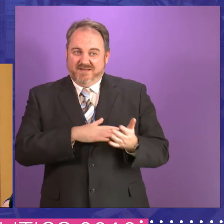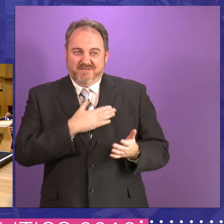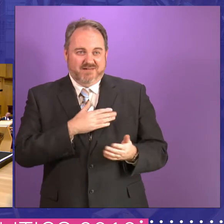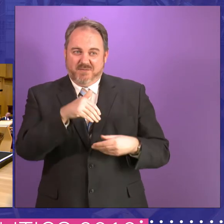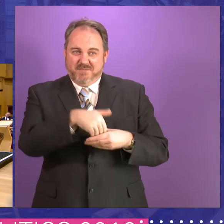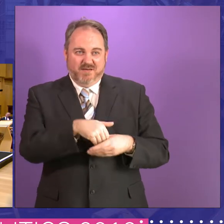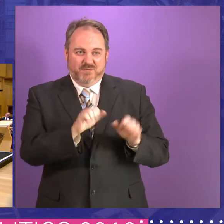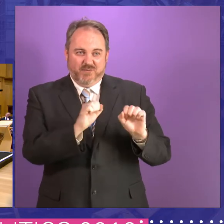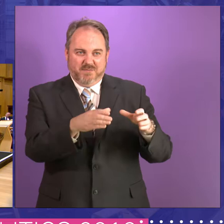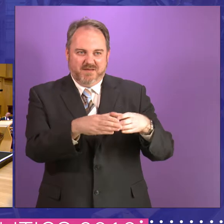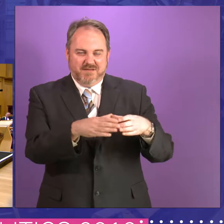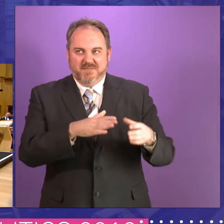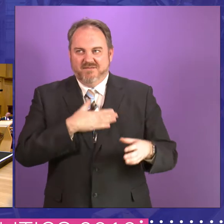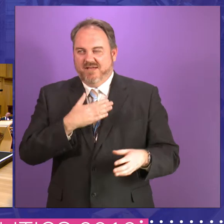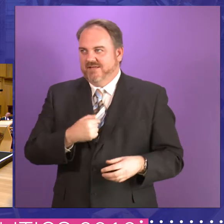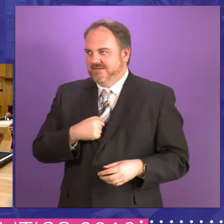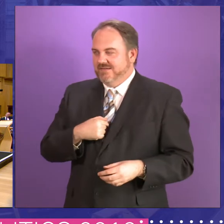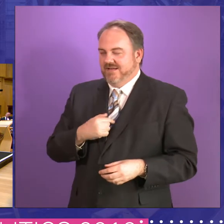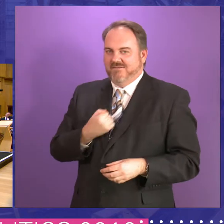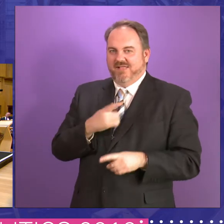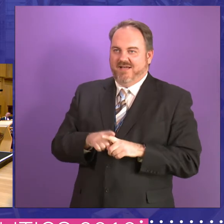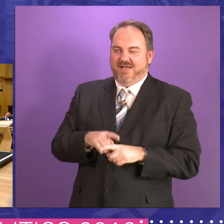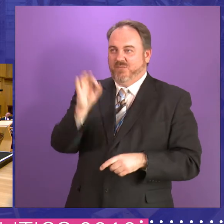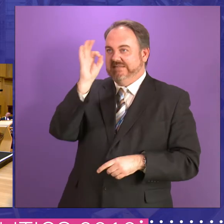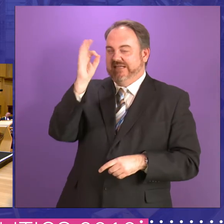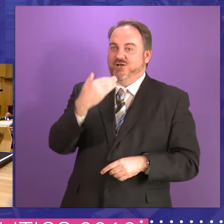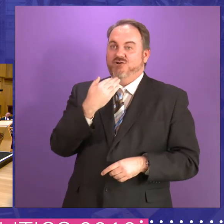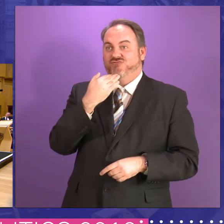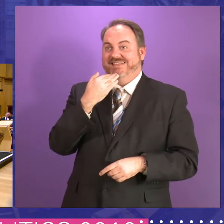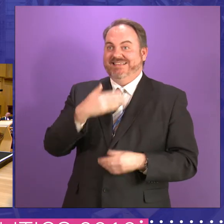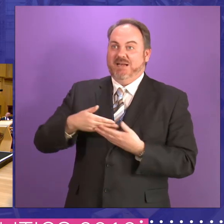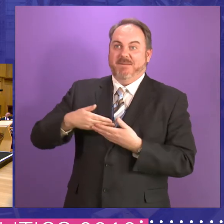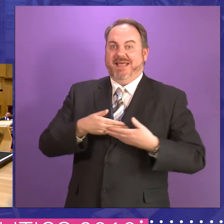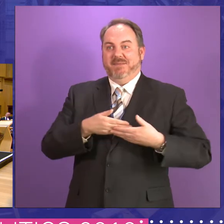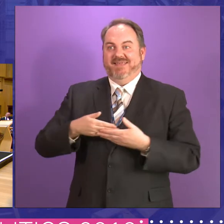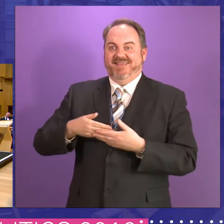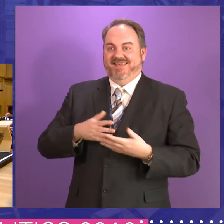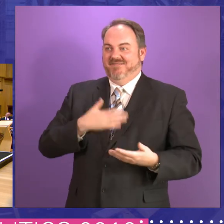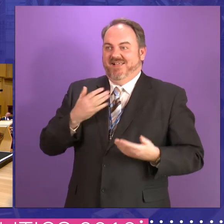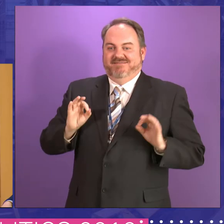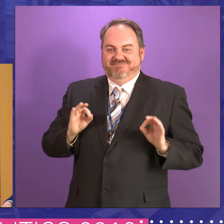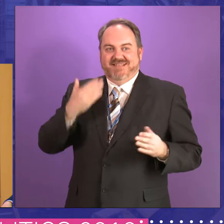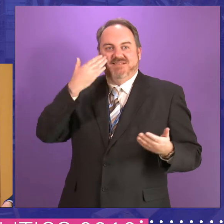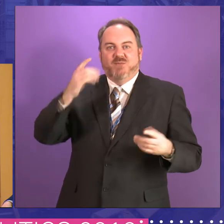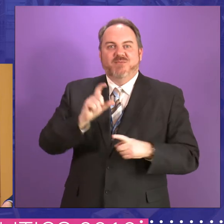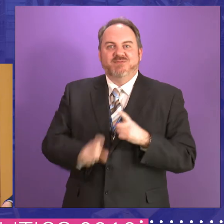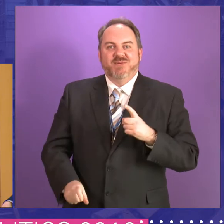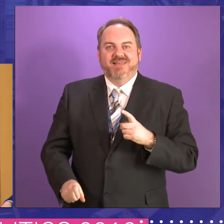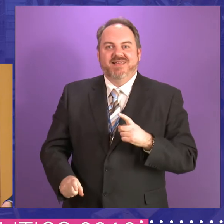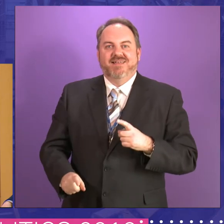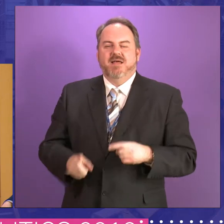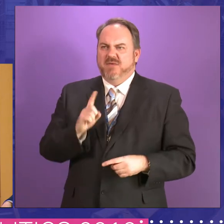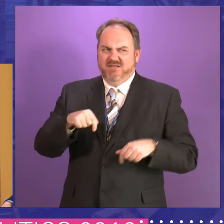remember coming here at Green was how I felt. Absolute rookie. And I thought, this is, this is